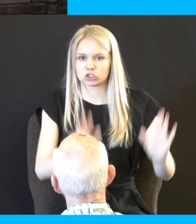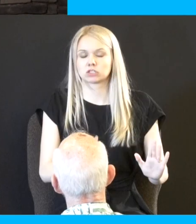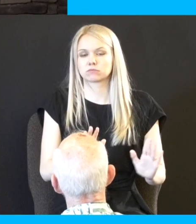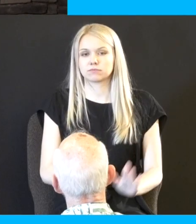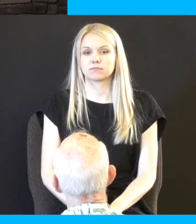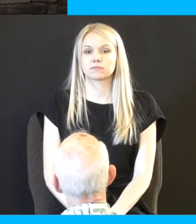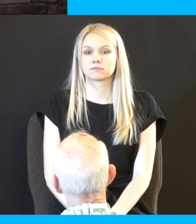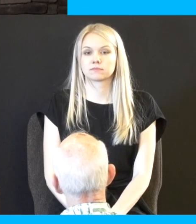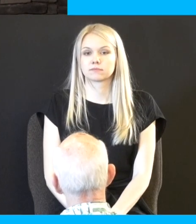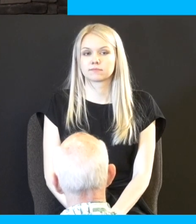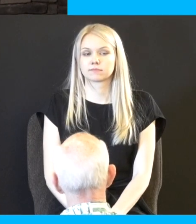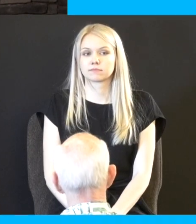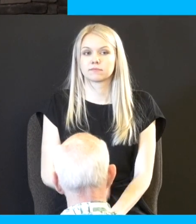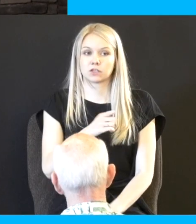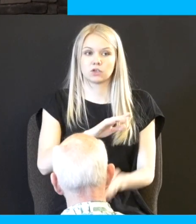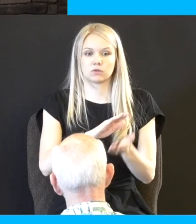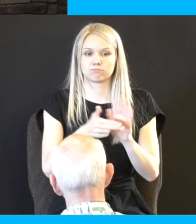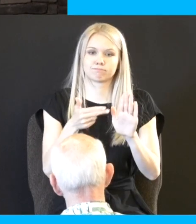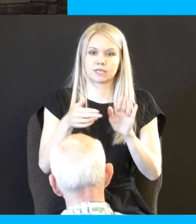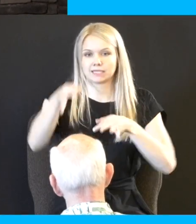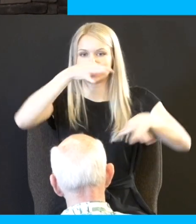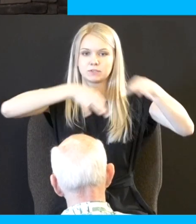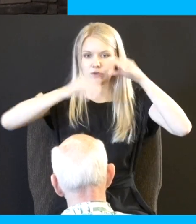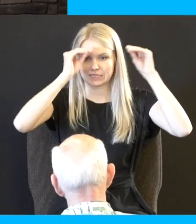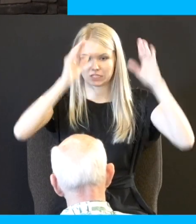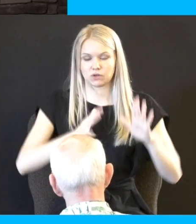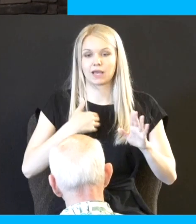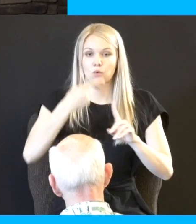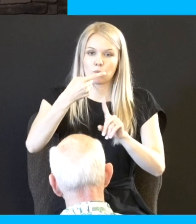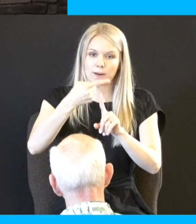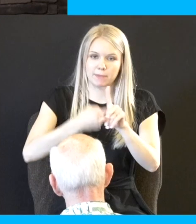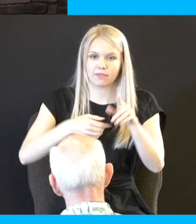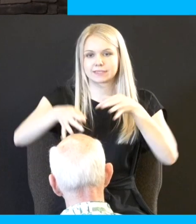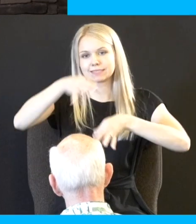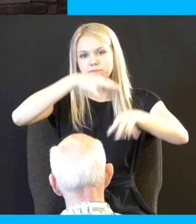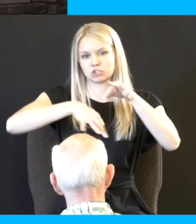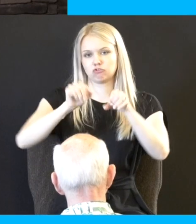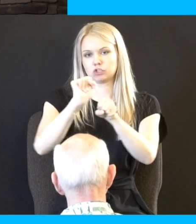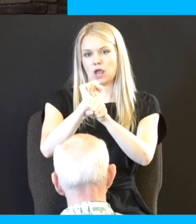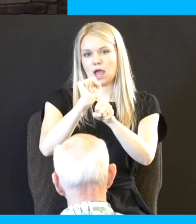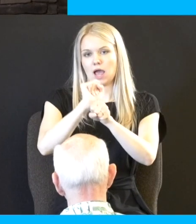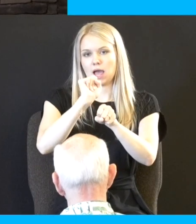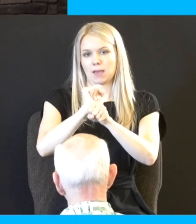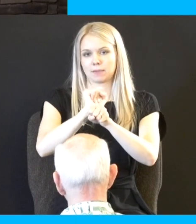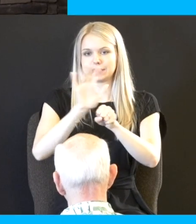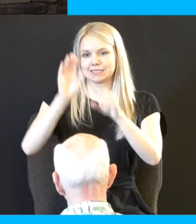they'd let you be a substitute teacher and so I had a month long substitute job that our substitution job because this teacher was out for a number of reasons and